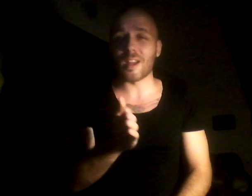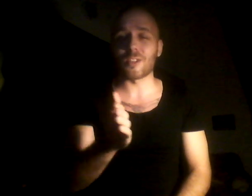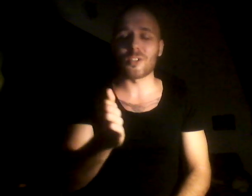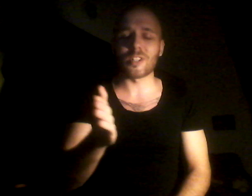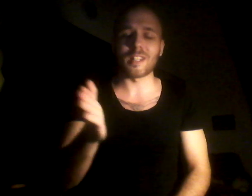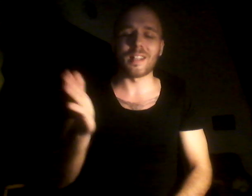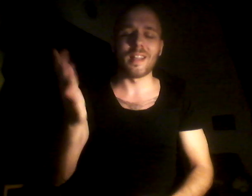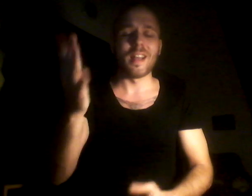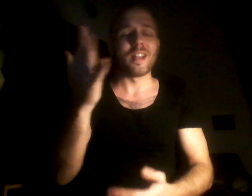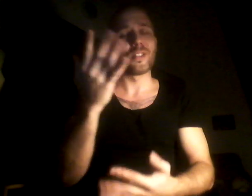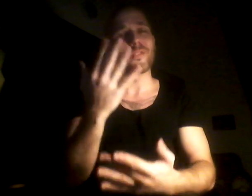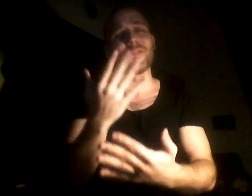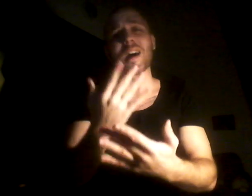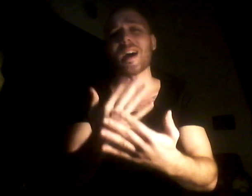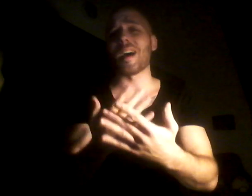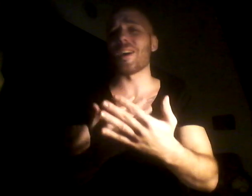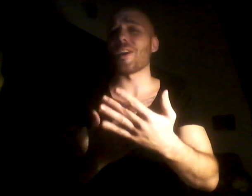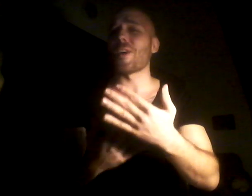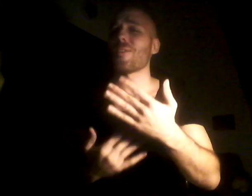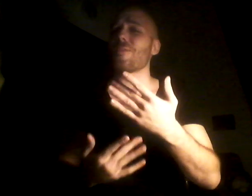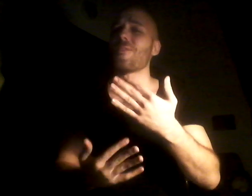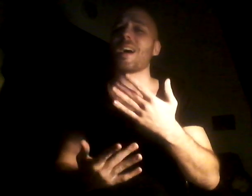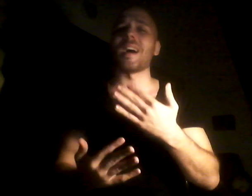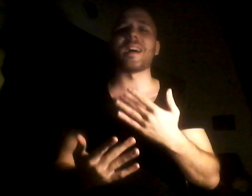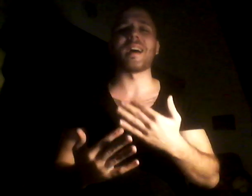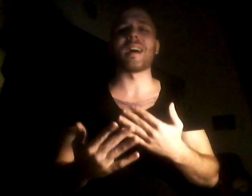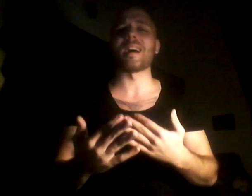It's Jack Fire on fire